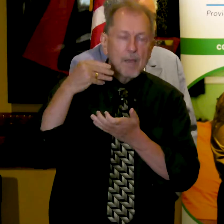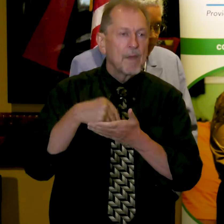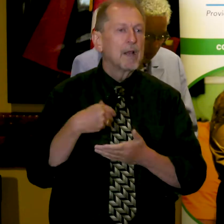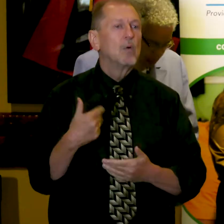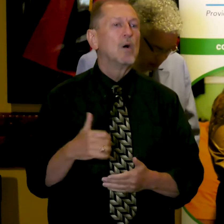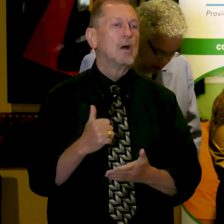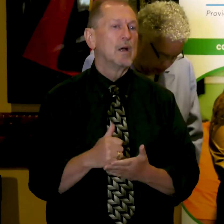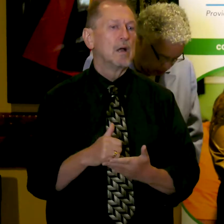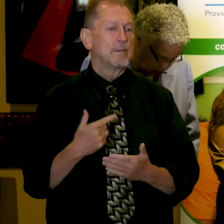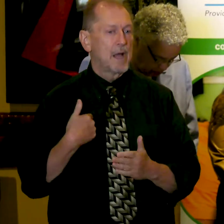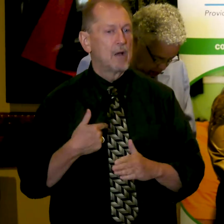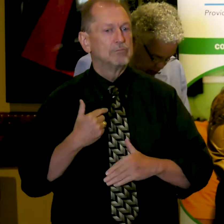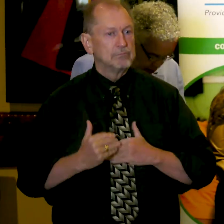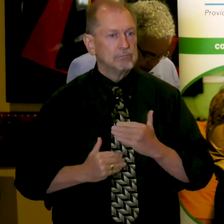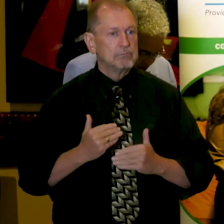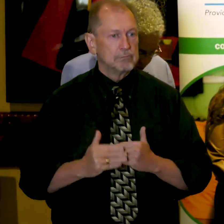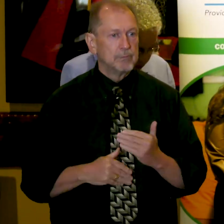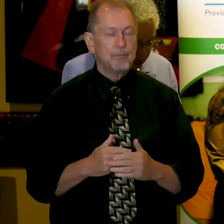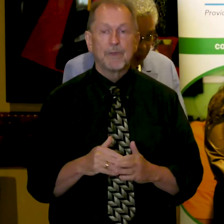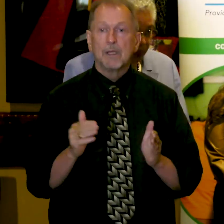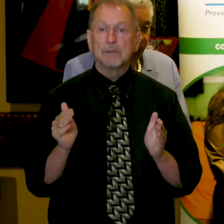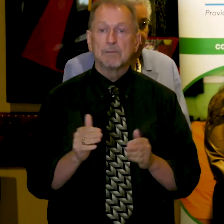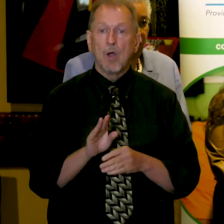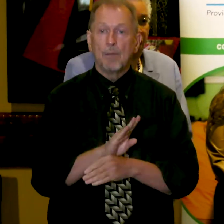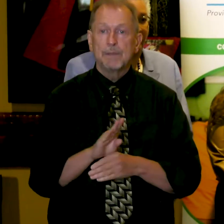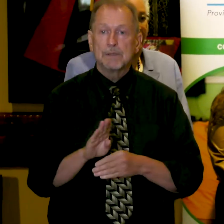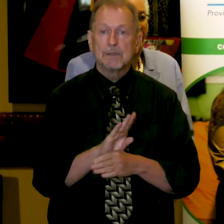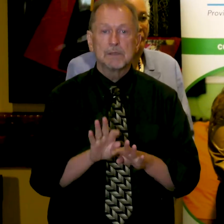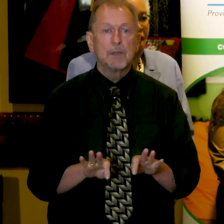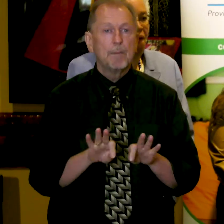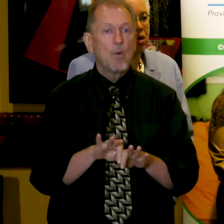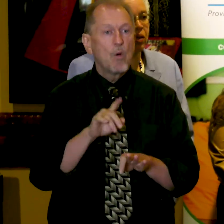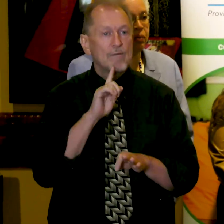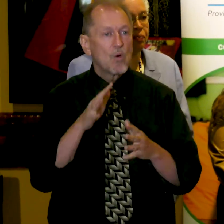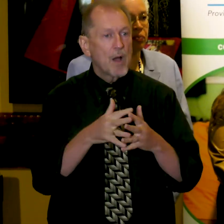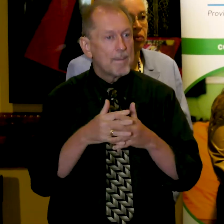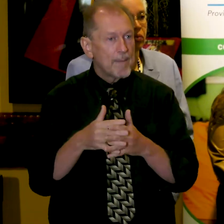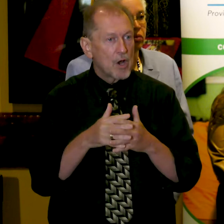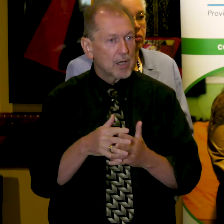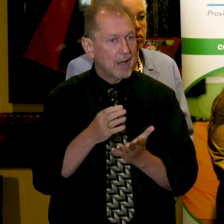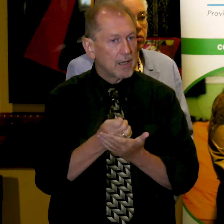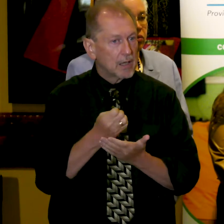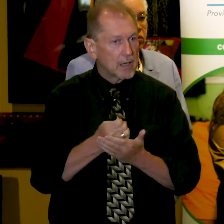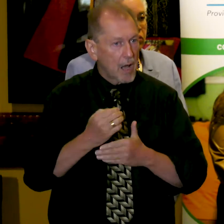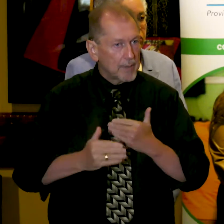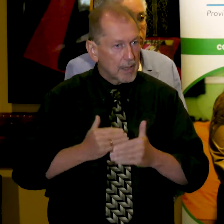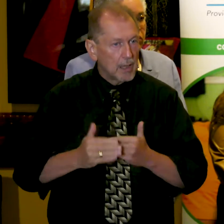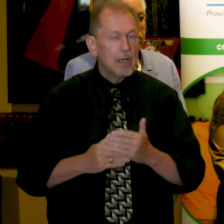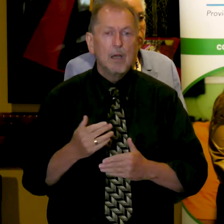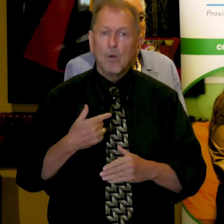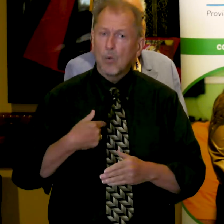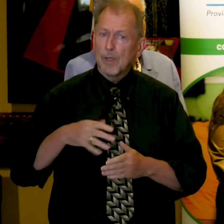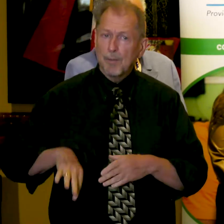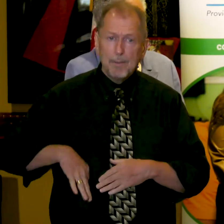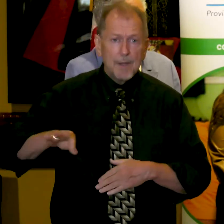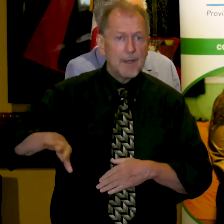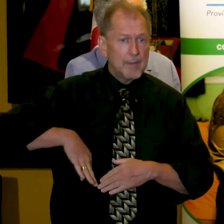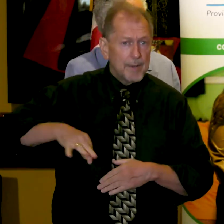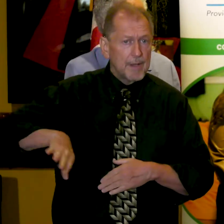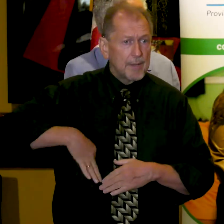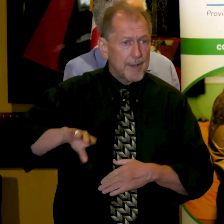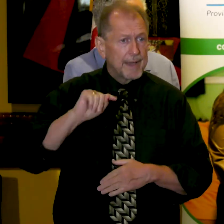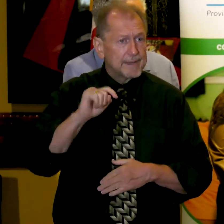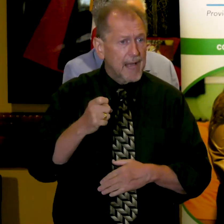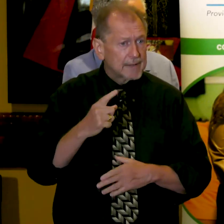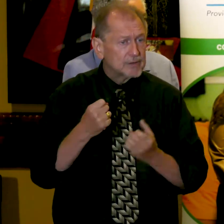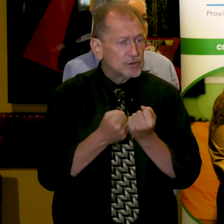Business, small businesses will keep America going. We pay a tremendous amount of taxes. We employ, for